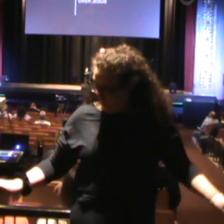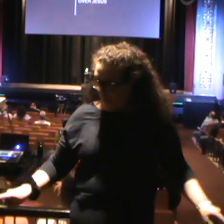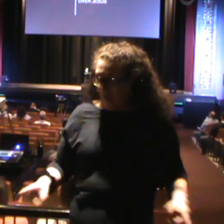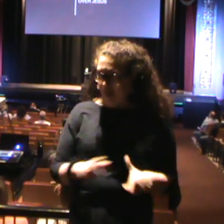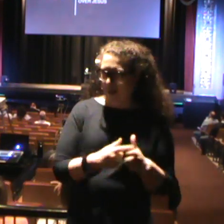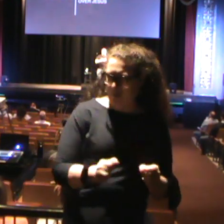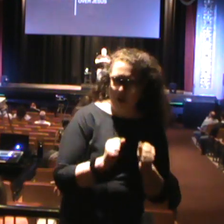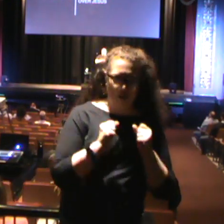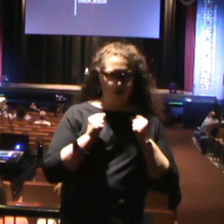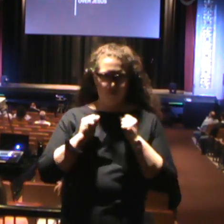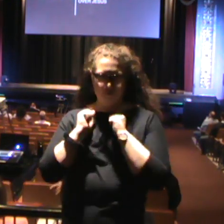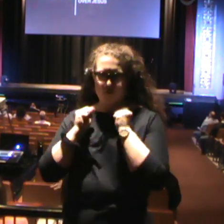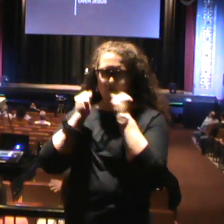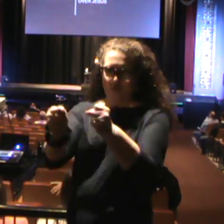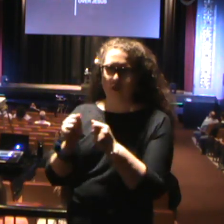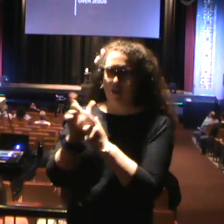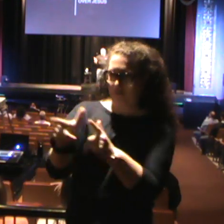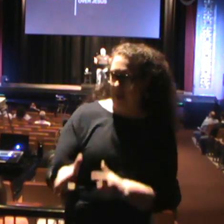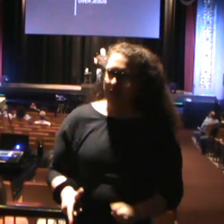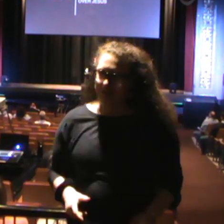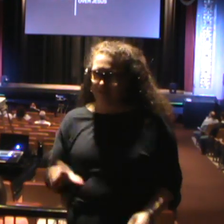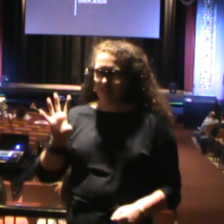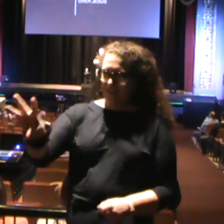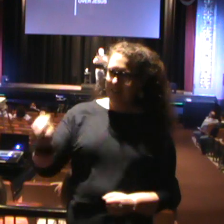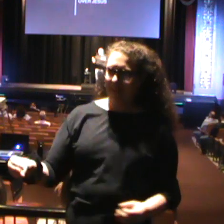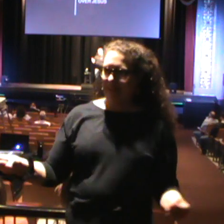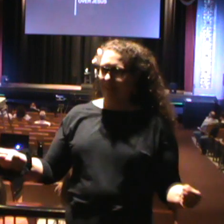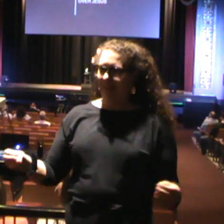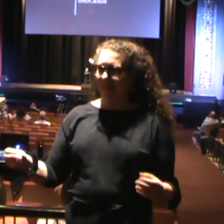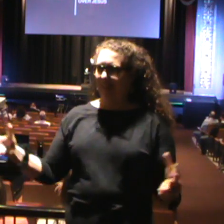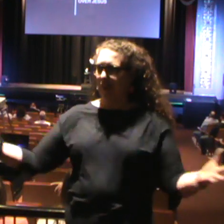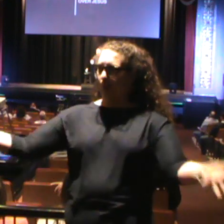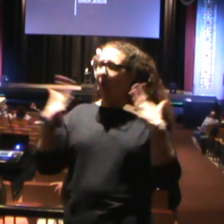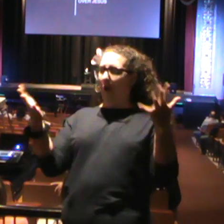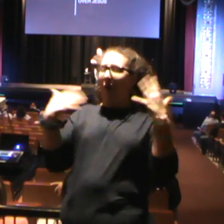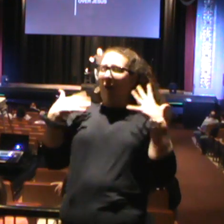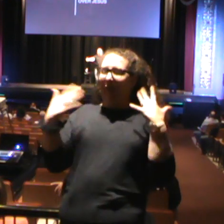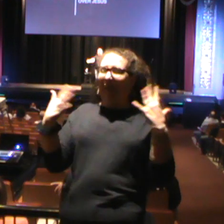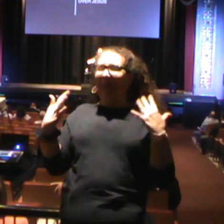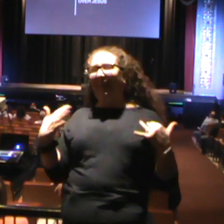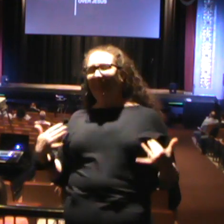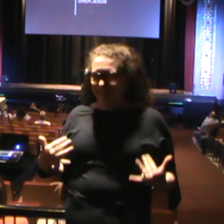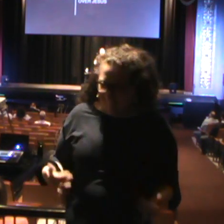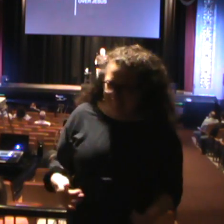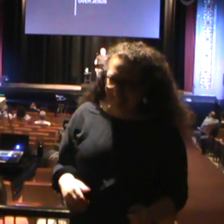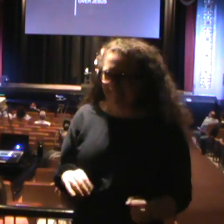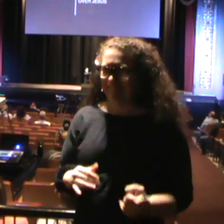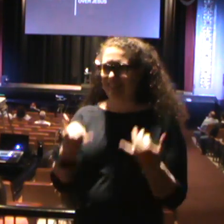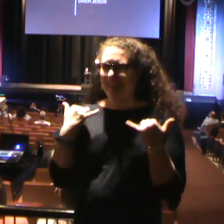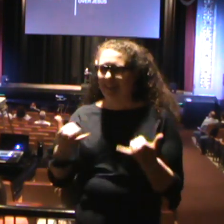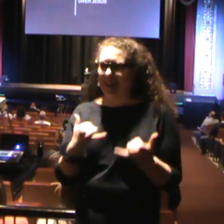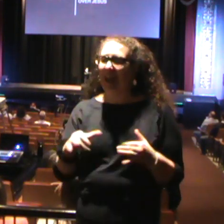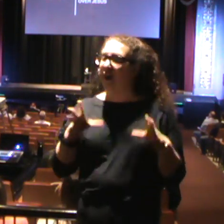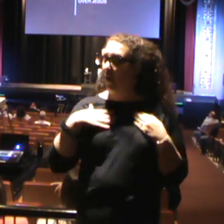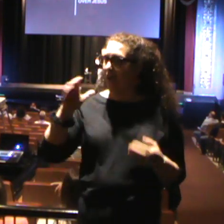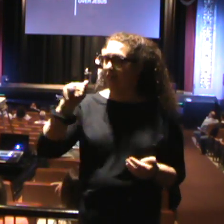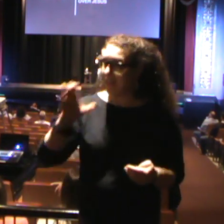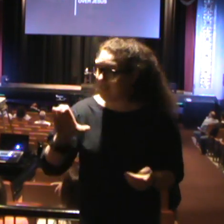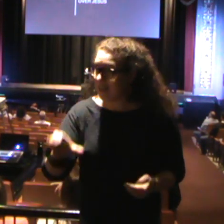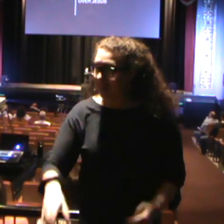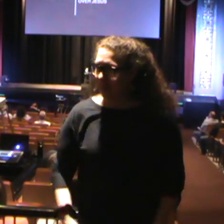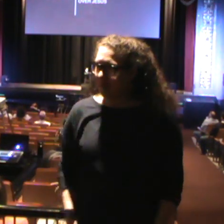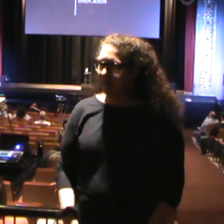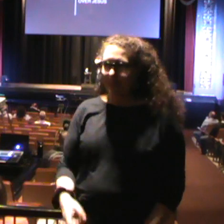that's how you have air conditioning, right? That's where we are. But we get small, so we actually had put A.C. in cars. And now we're to the point